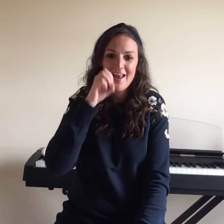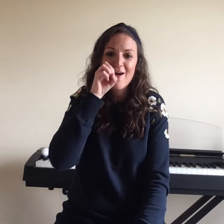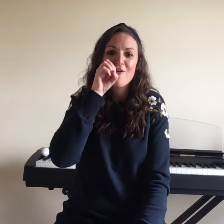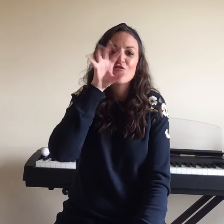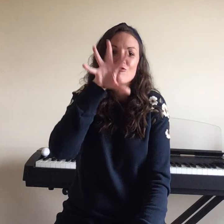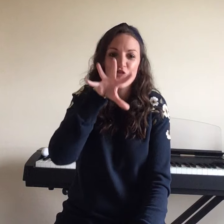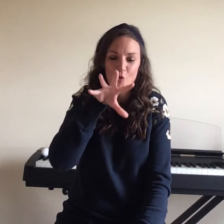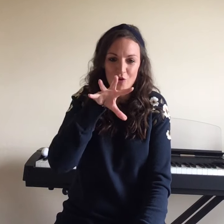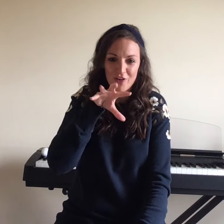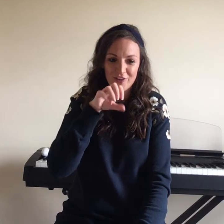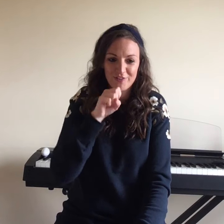roar.